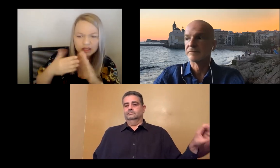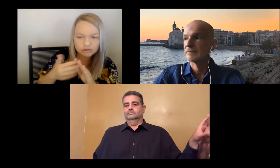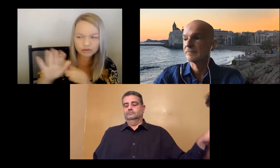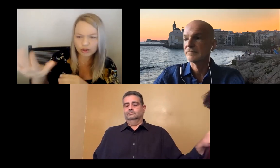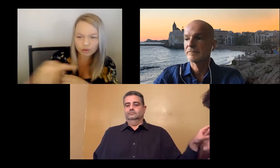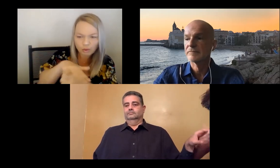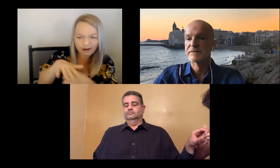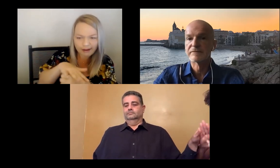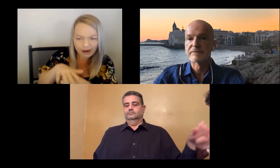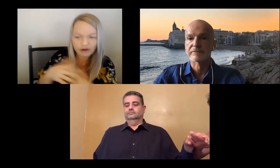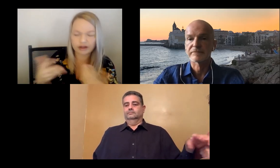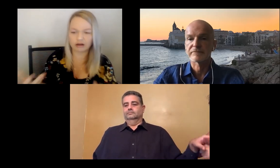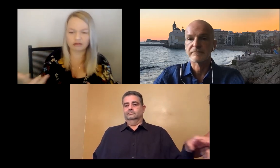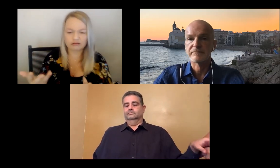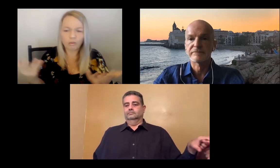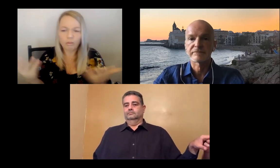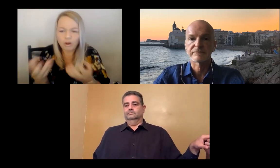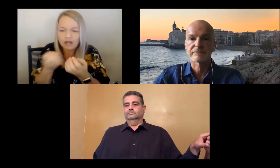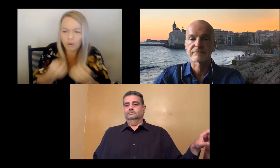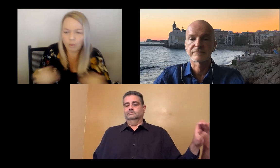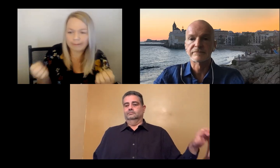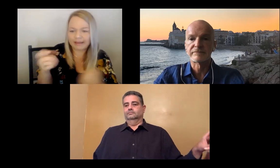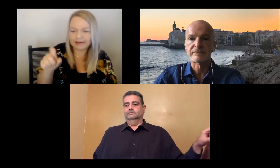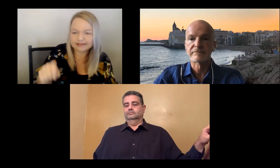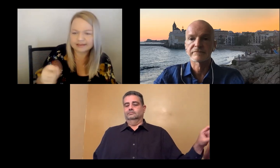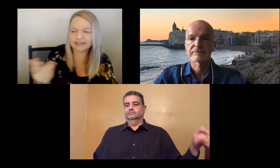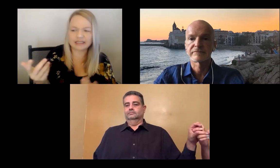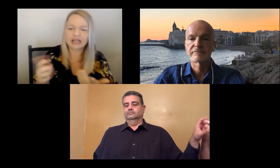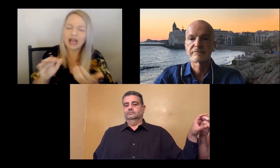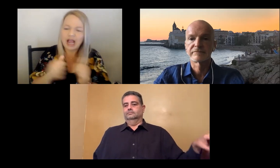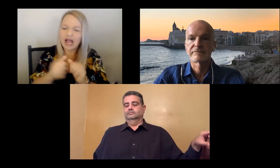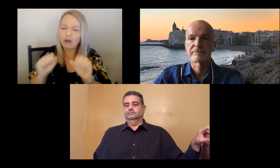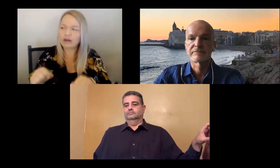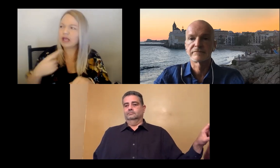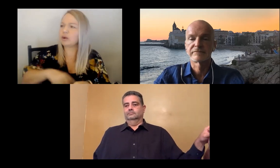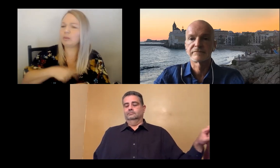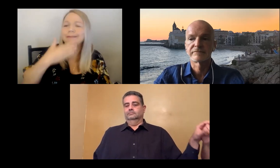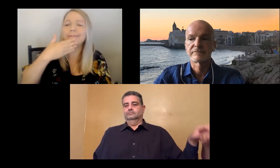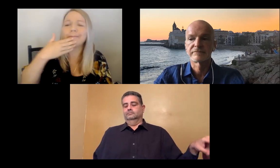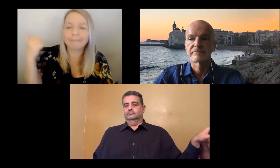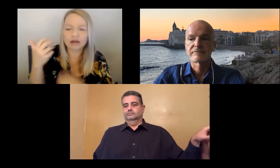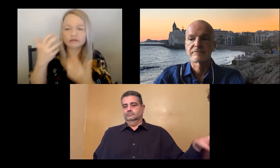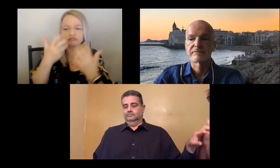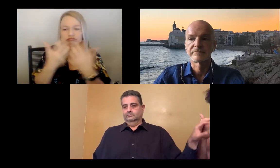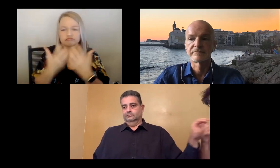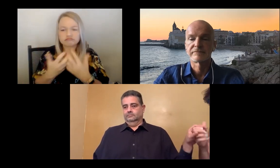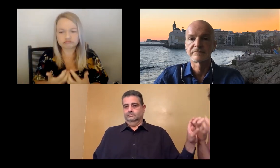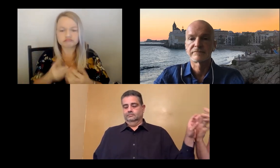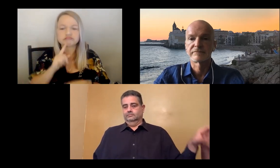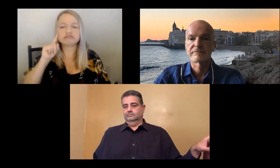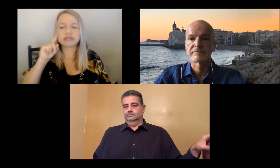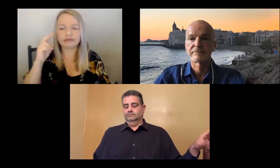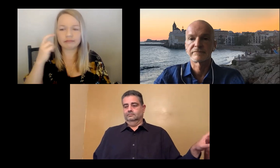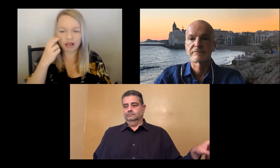To make the effort to learn what the community needs in your area. To learn about what equipment would be of use to them